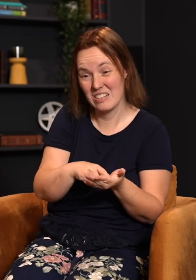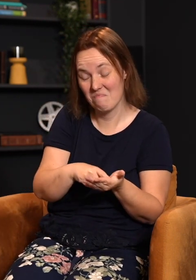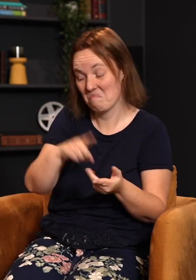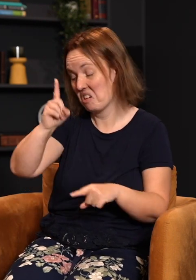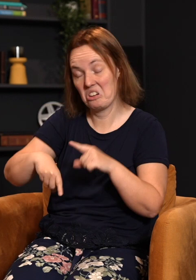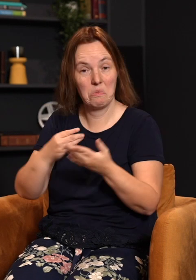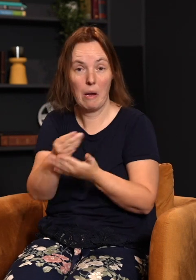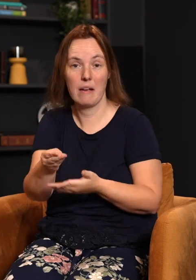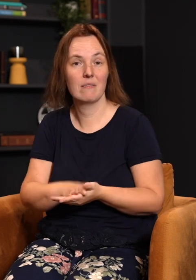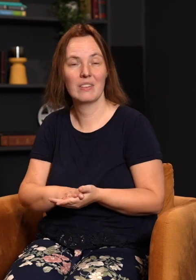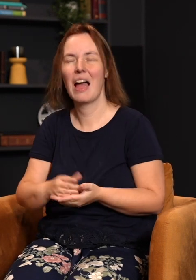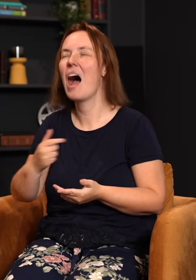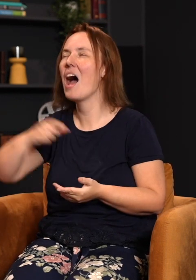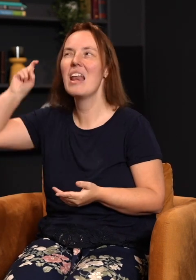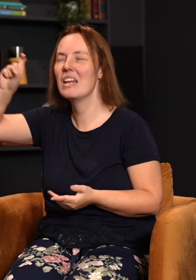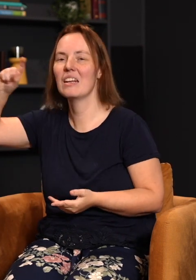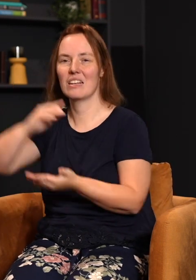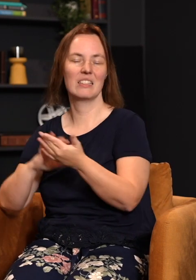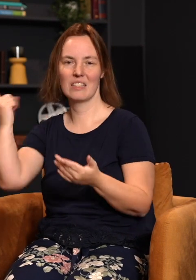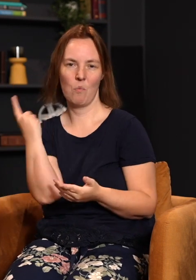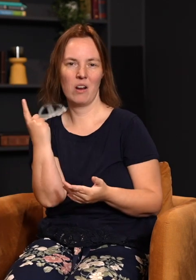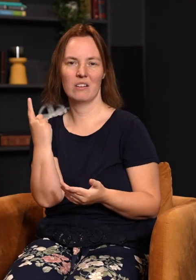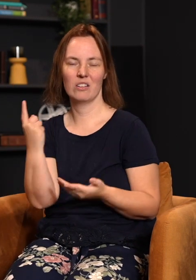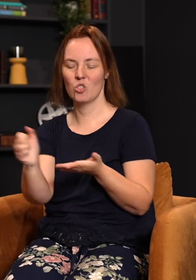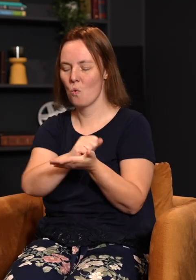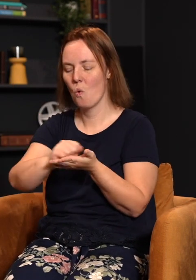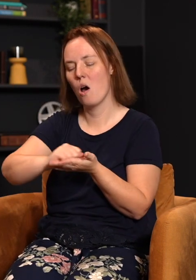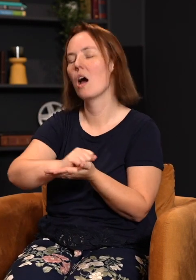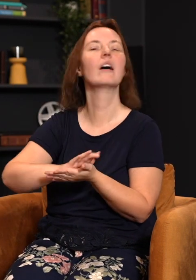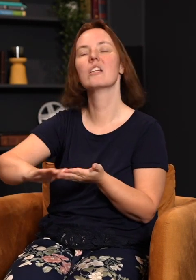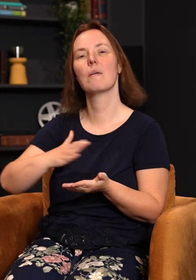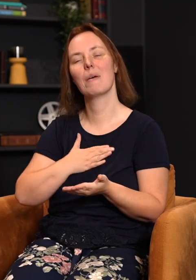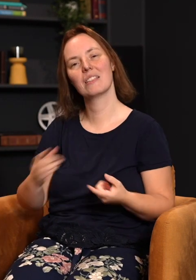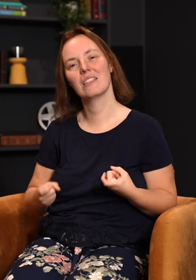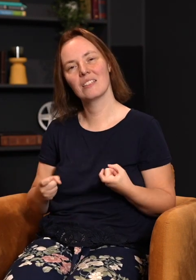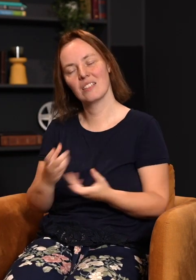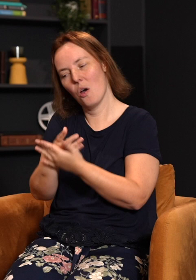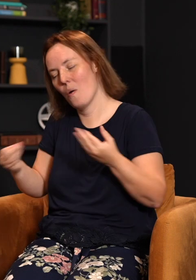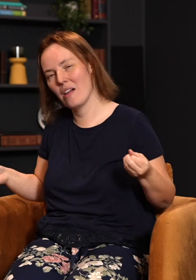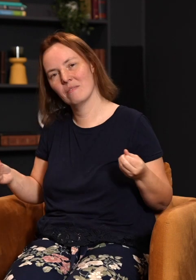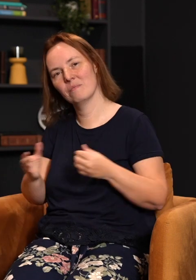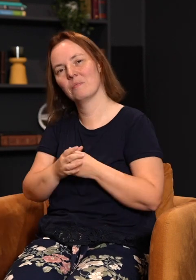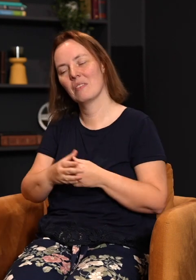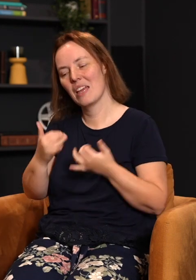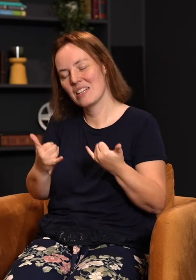that I could not pay. I needed someone to wash my sins away. And now